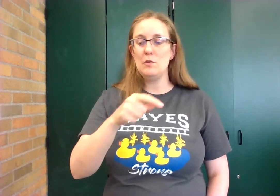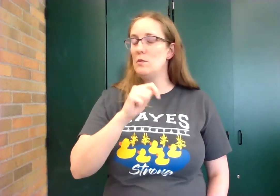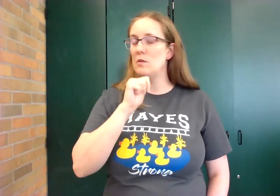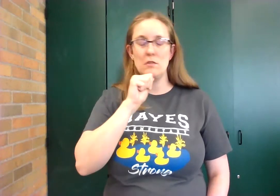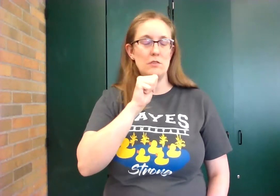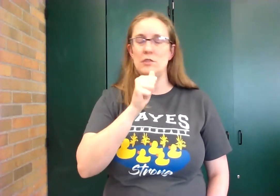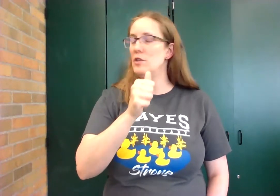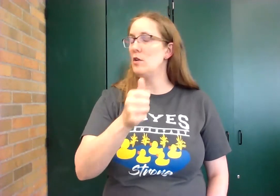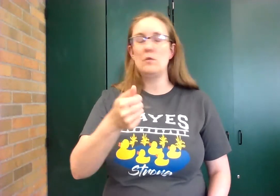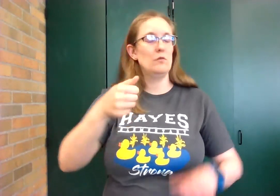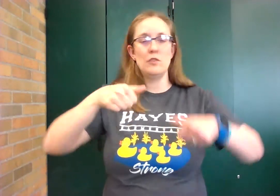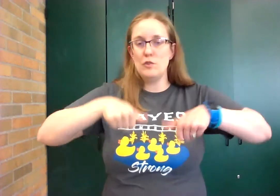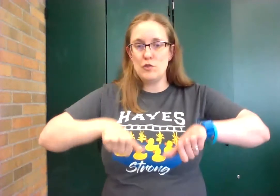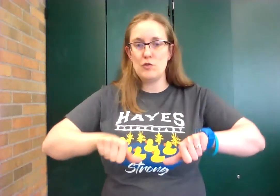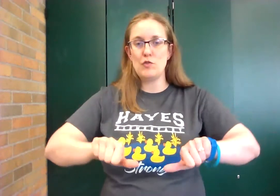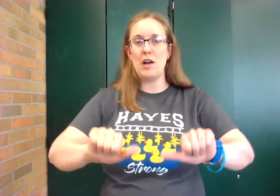don't try